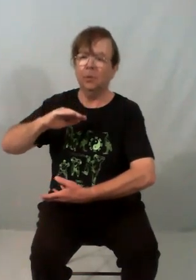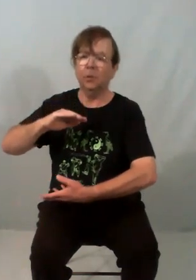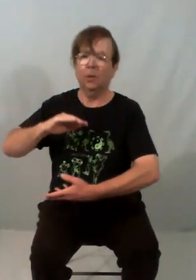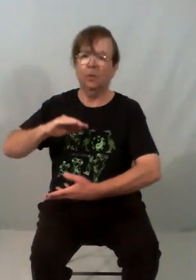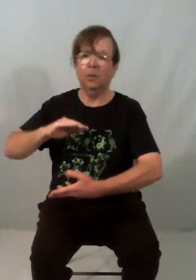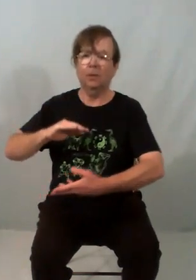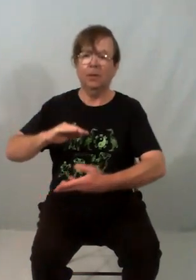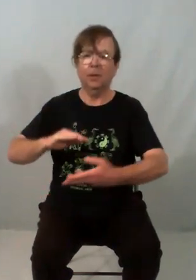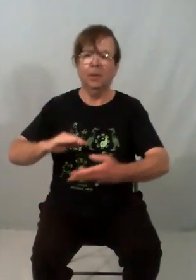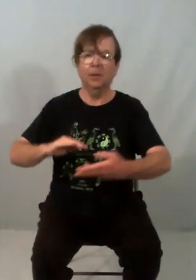shoulder. And two,